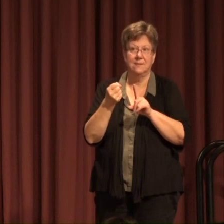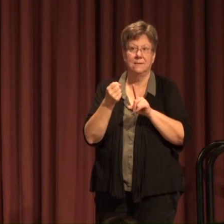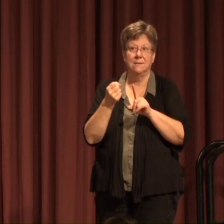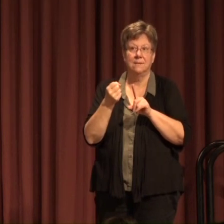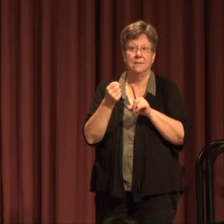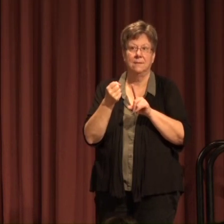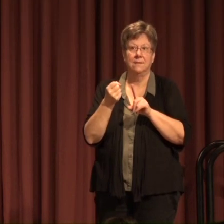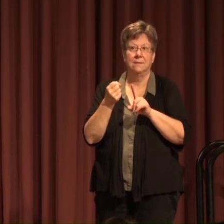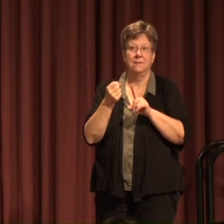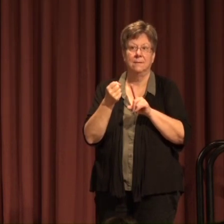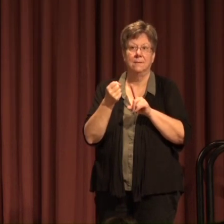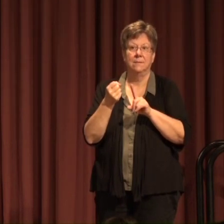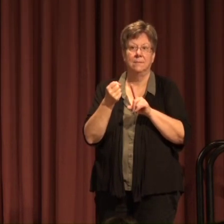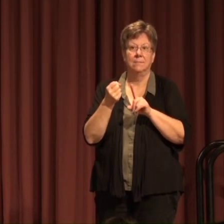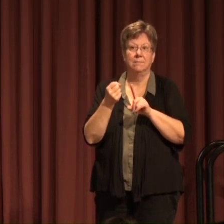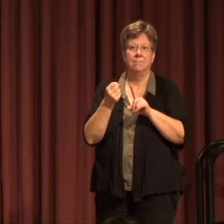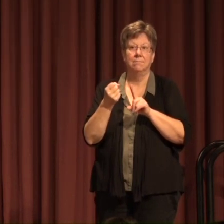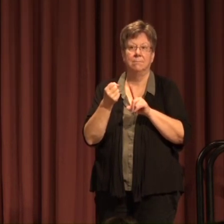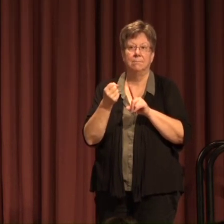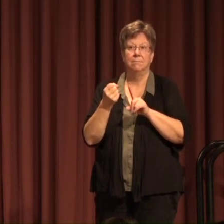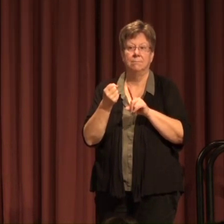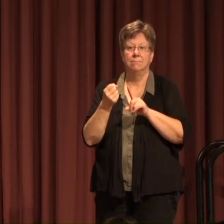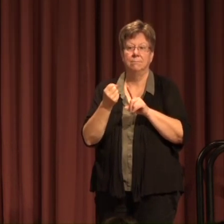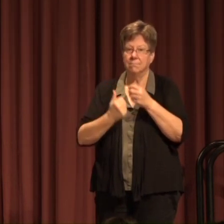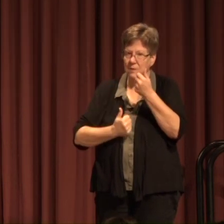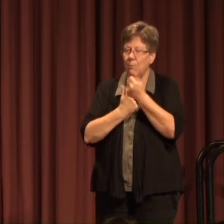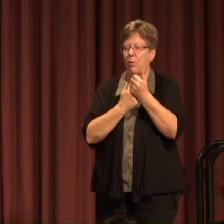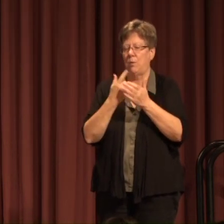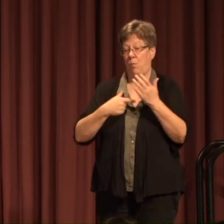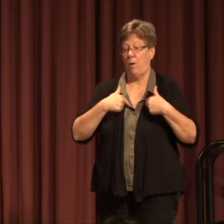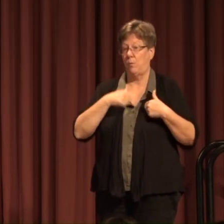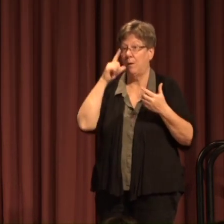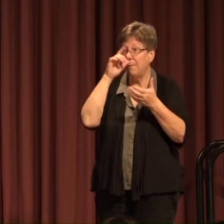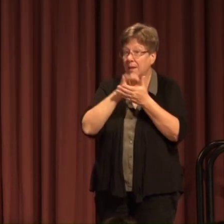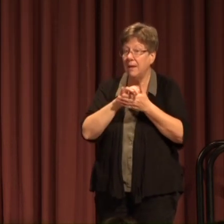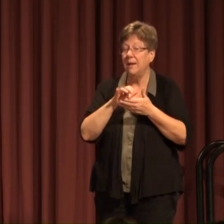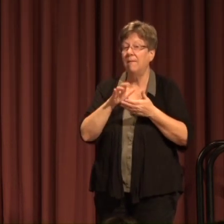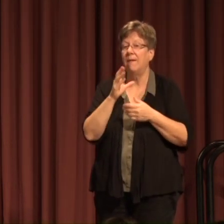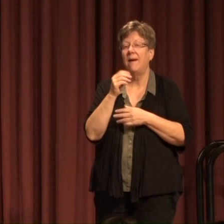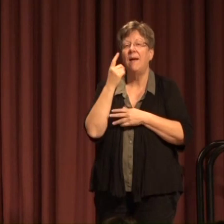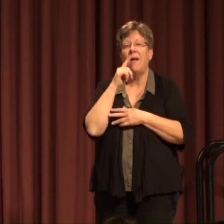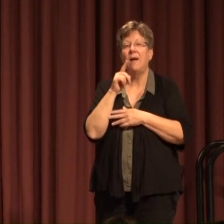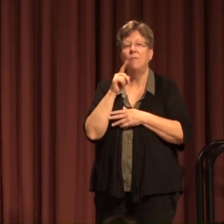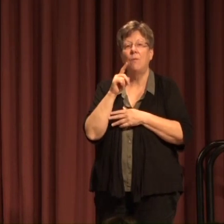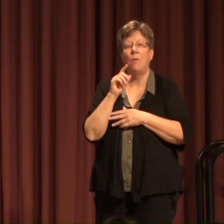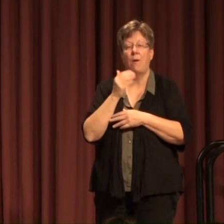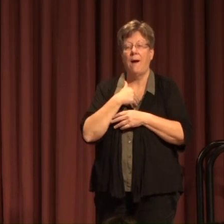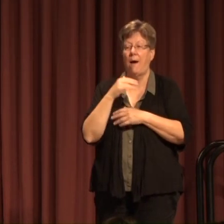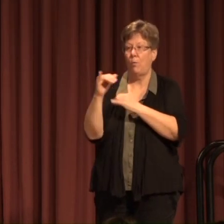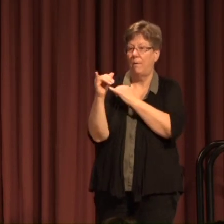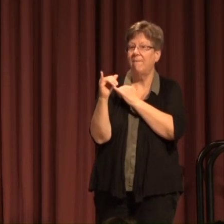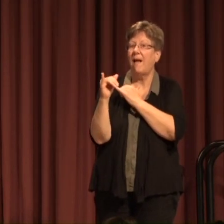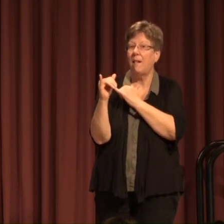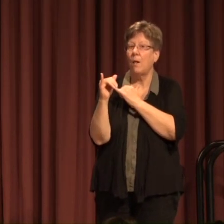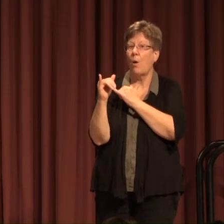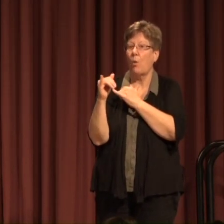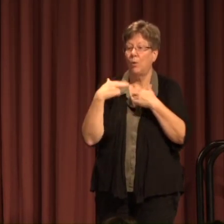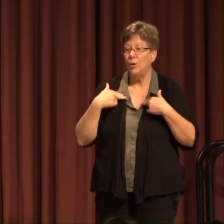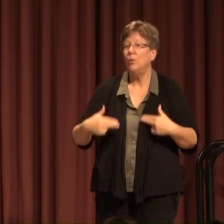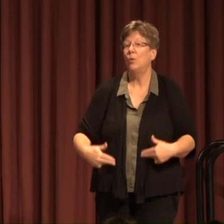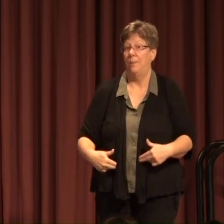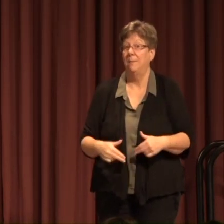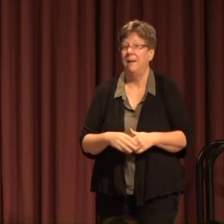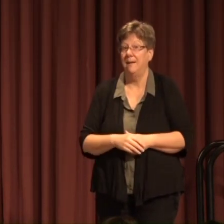Standing up For what we believe And for our Fellow Human